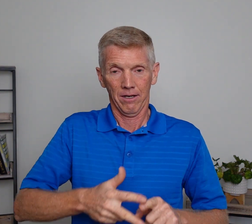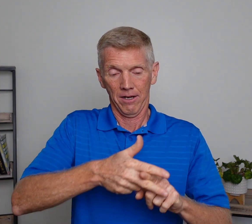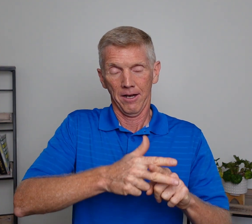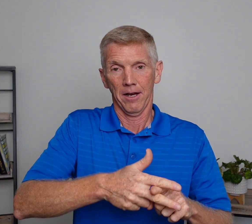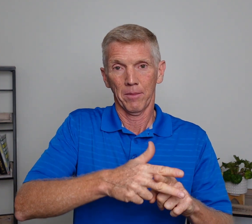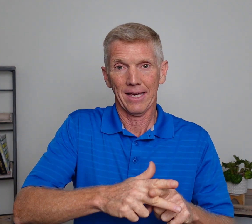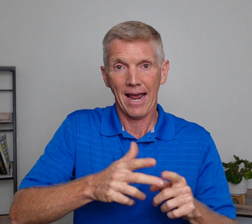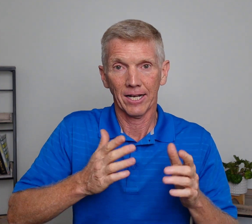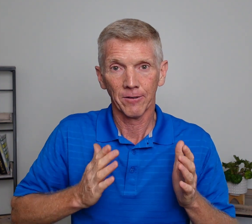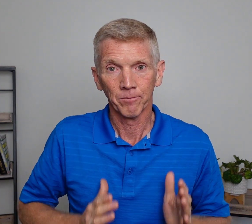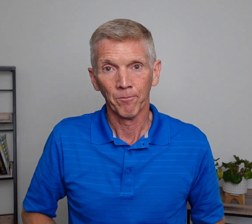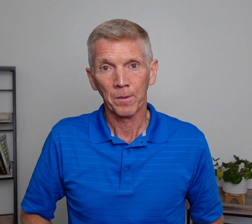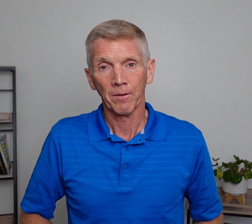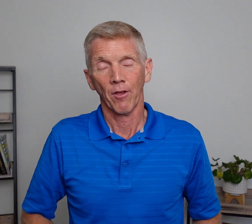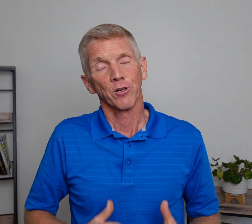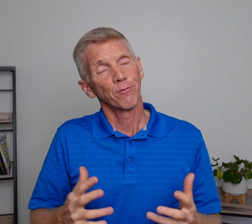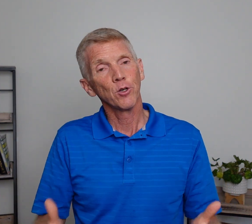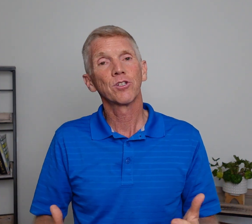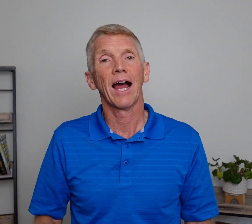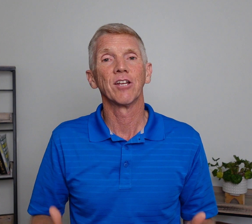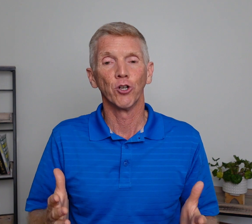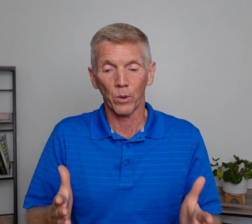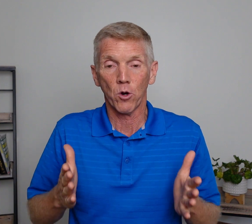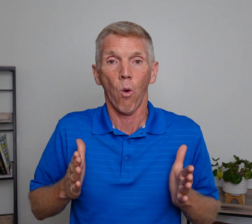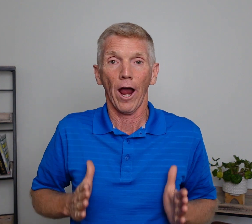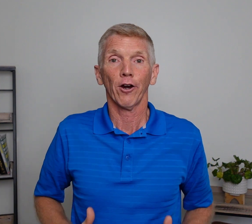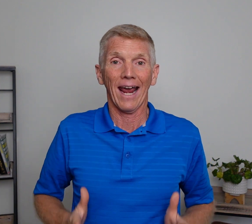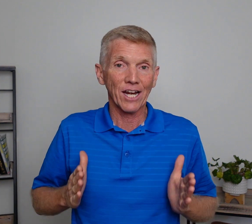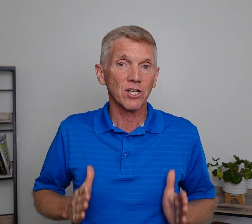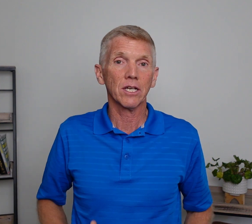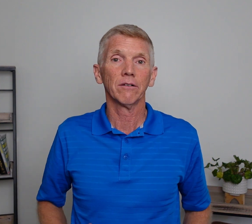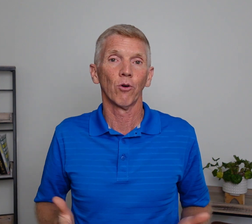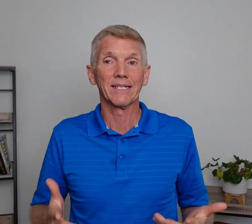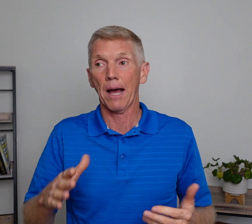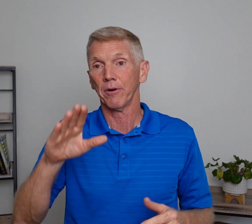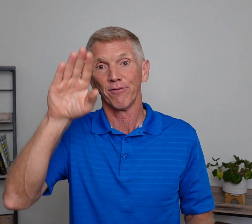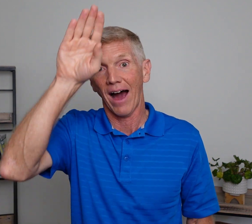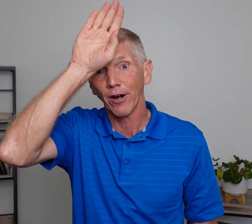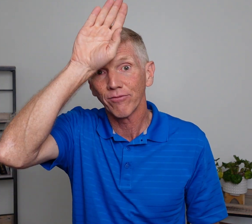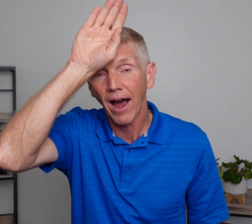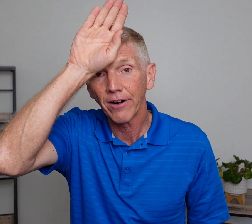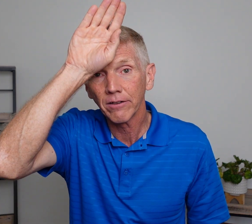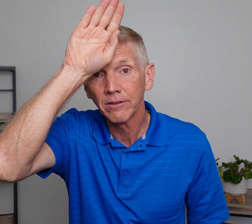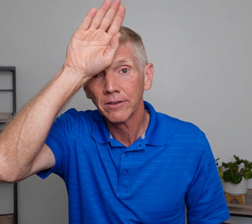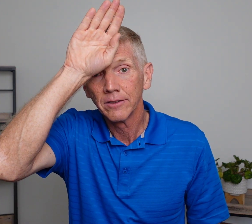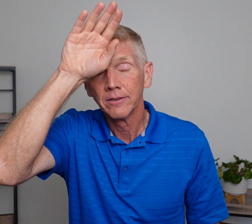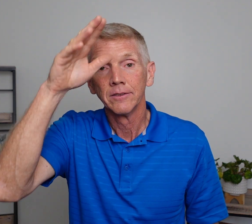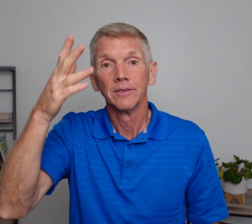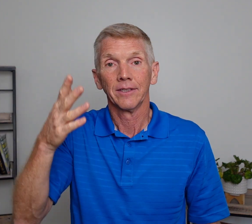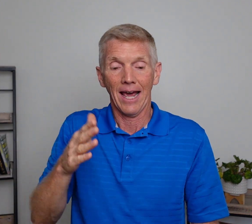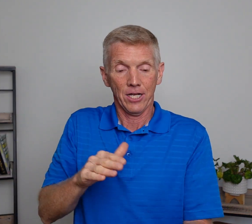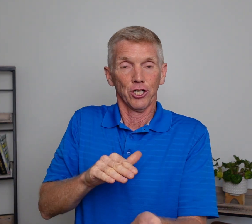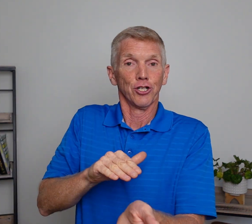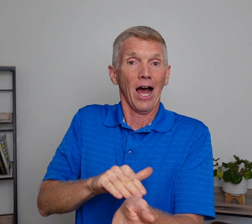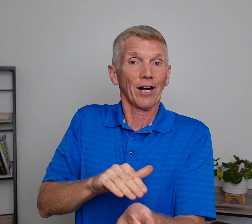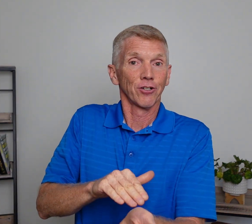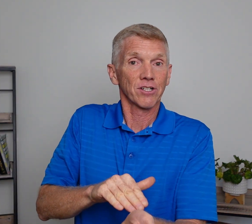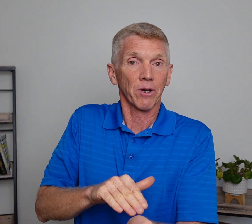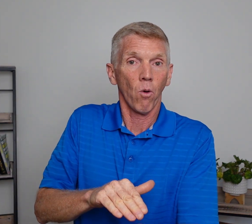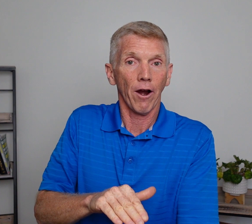A mechanic. Now there's a few signs that don't require agency. For example, firefighter. Okay? Doctor doesn't require